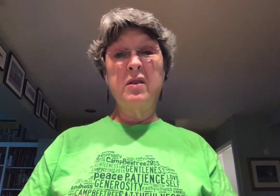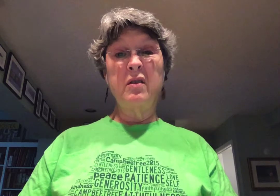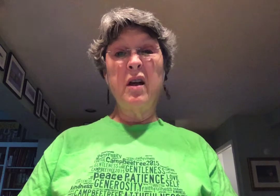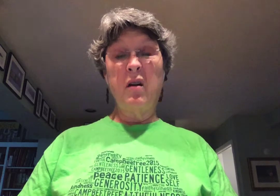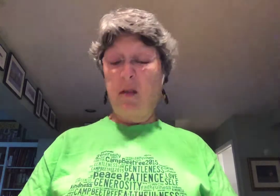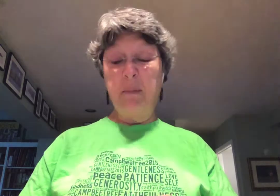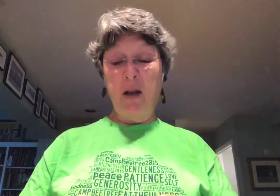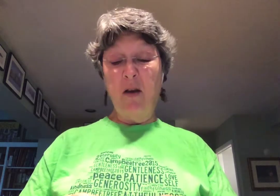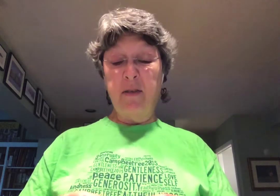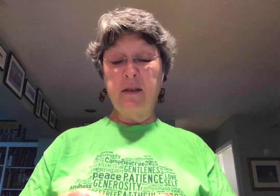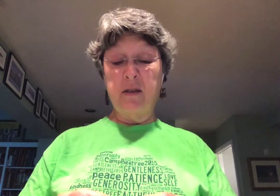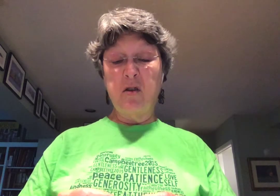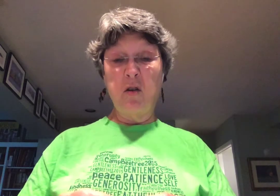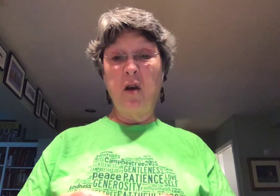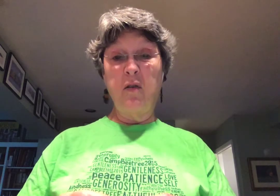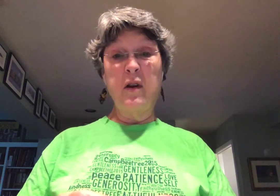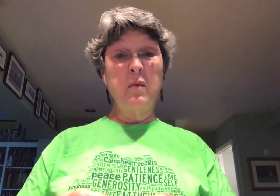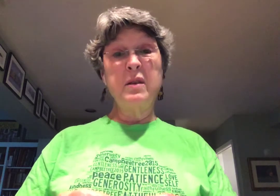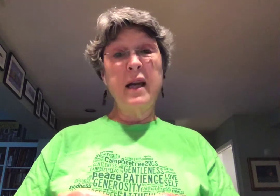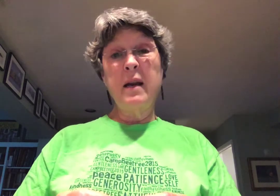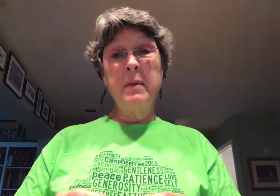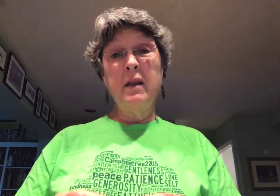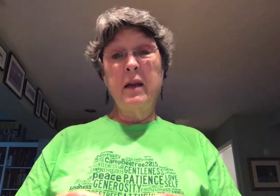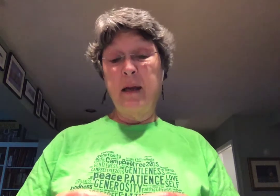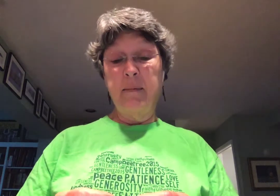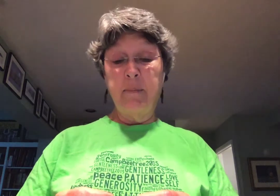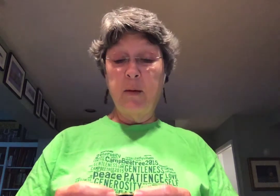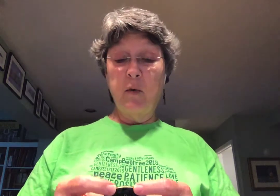too low. Let me know if this is too low for you. And